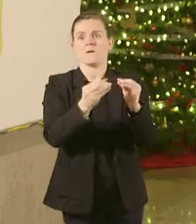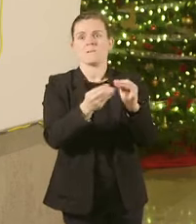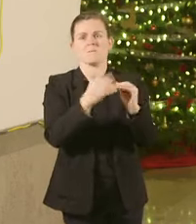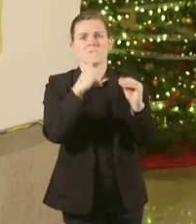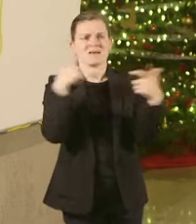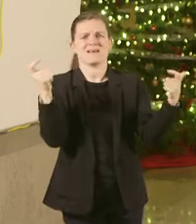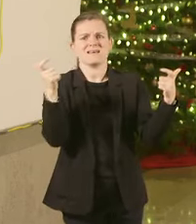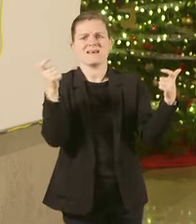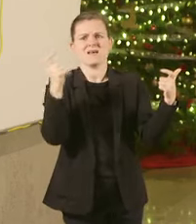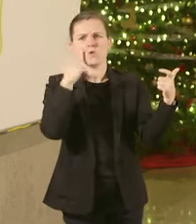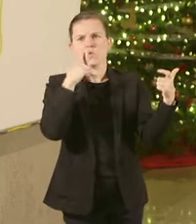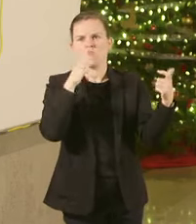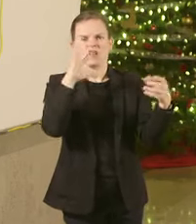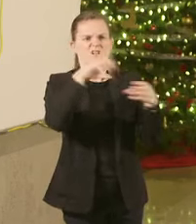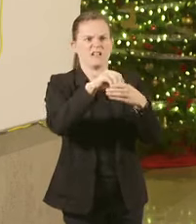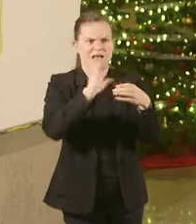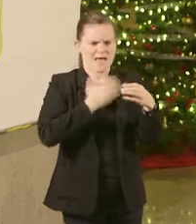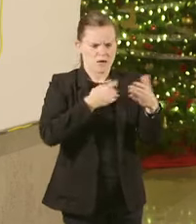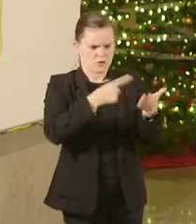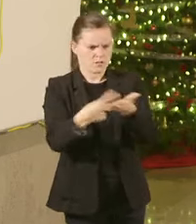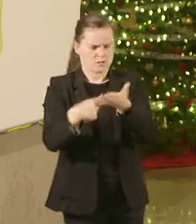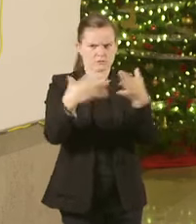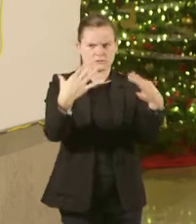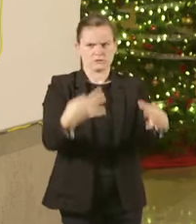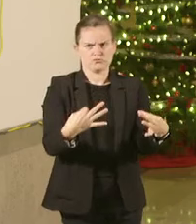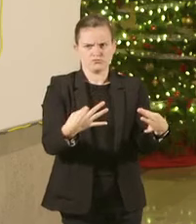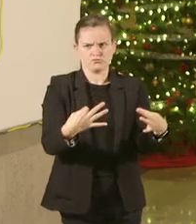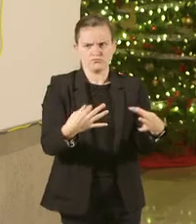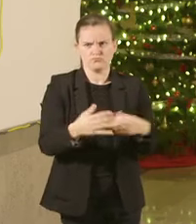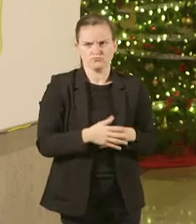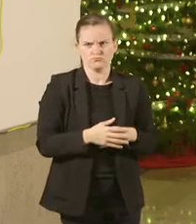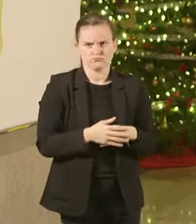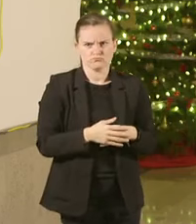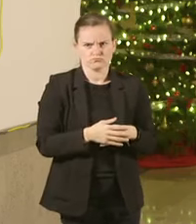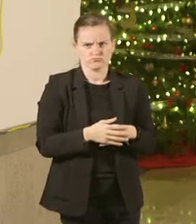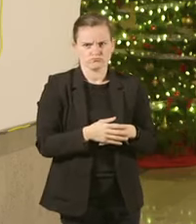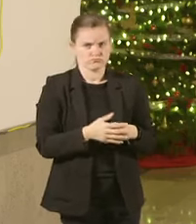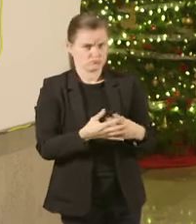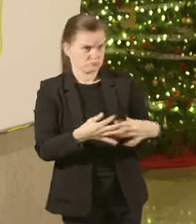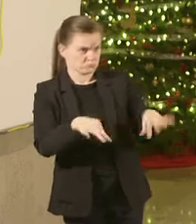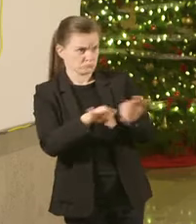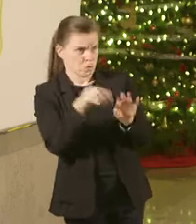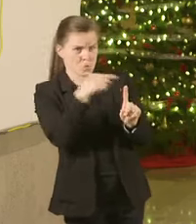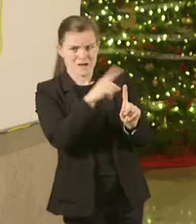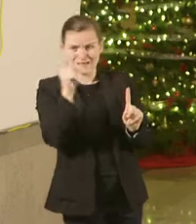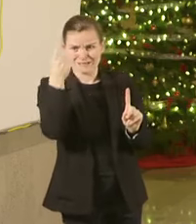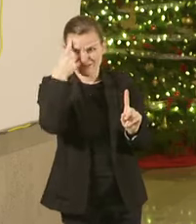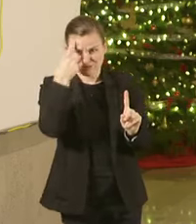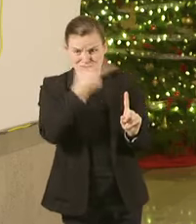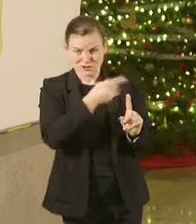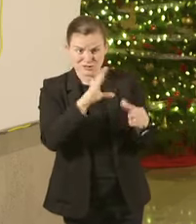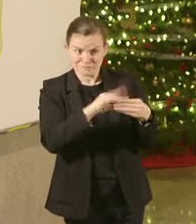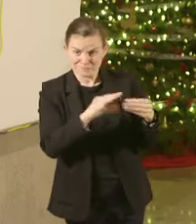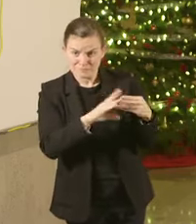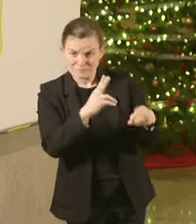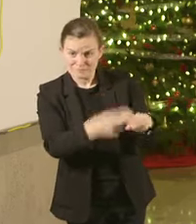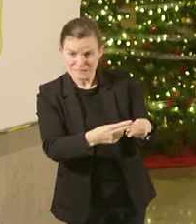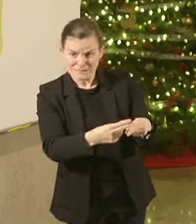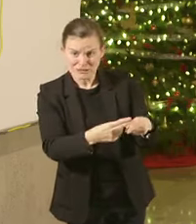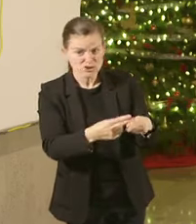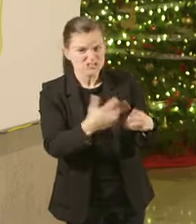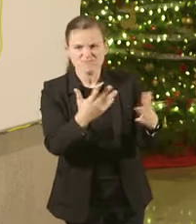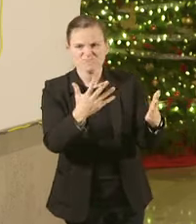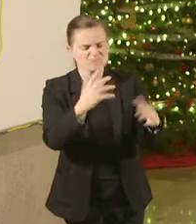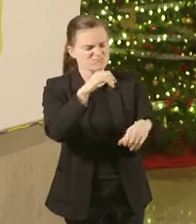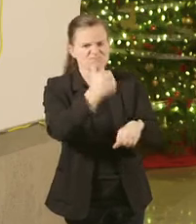all across the country And another important thing that the governor has done and what he mentioned in his comments Is he has put in place long before this